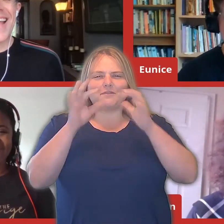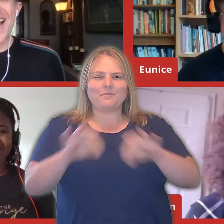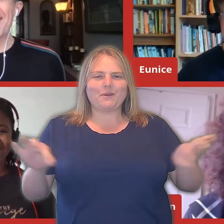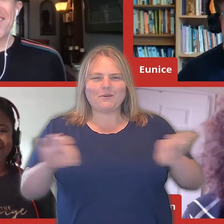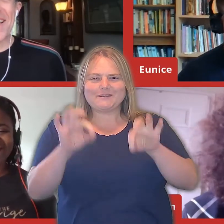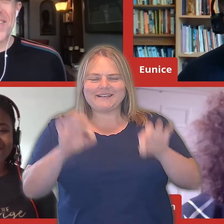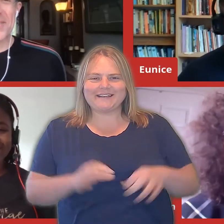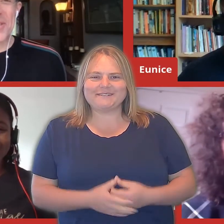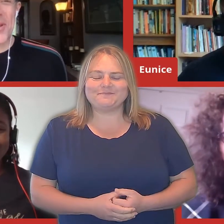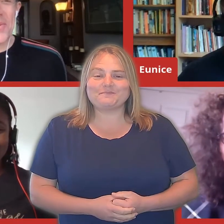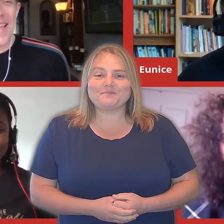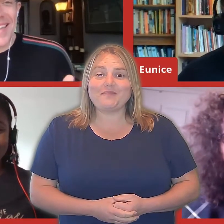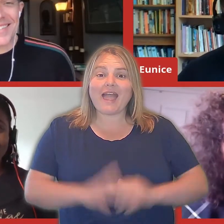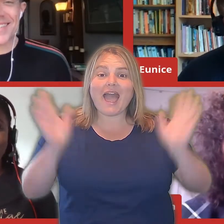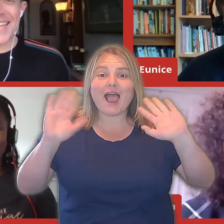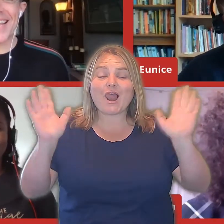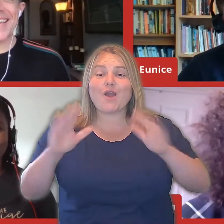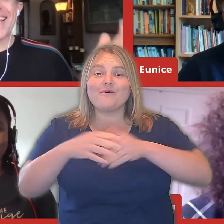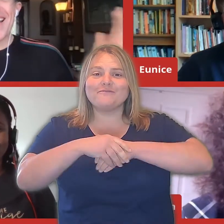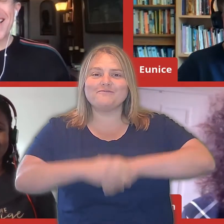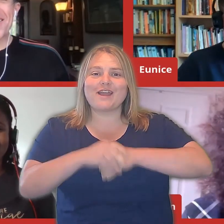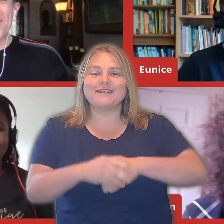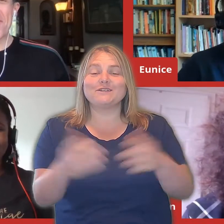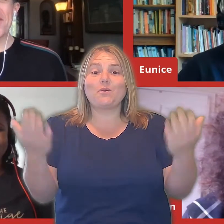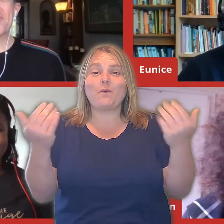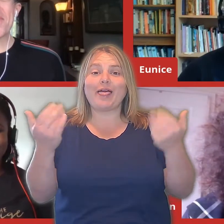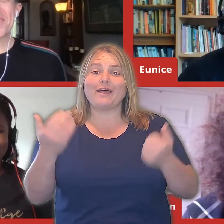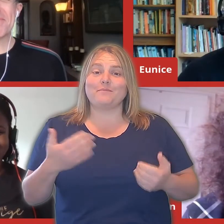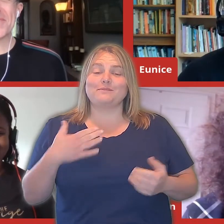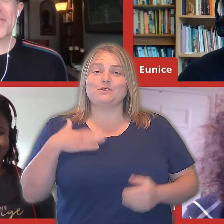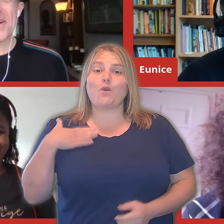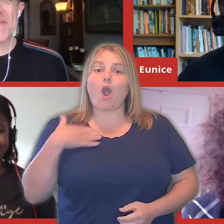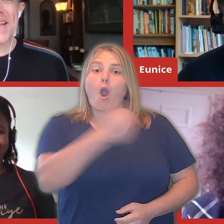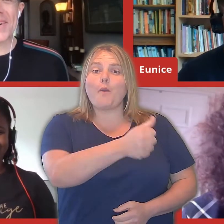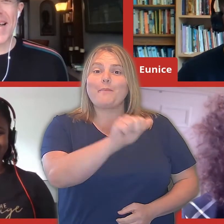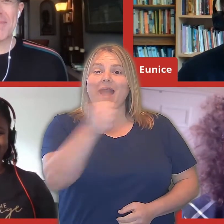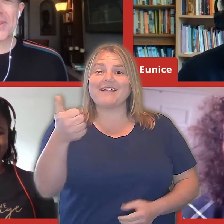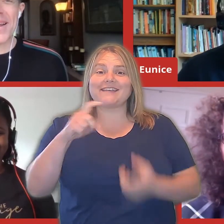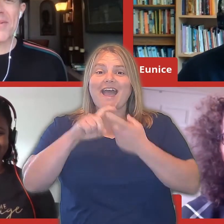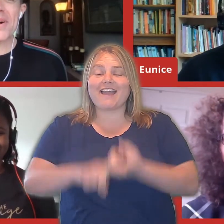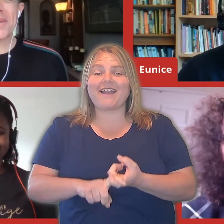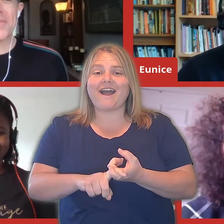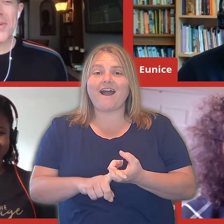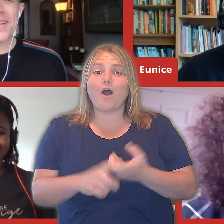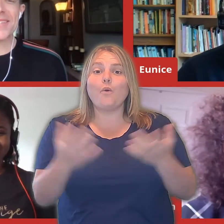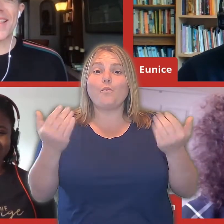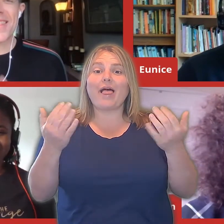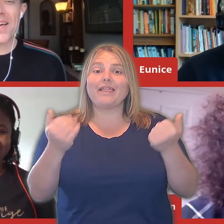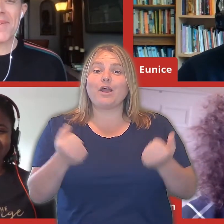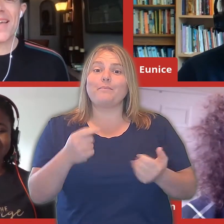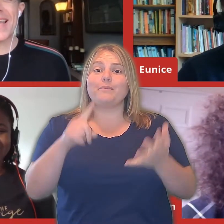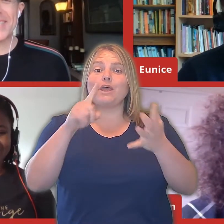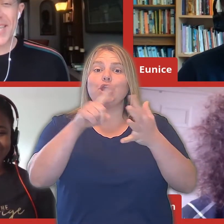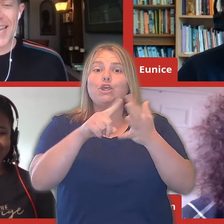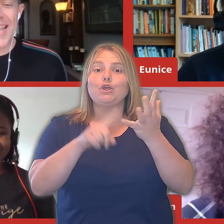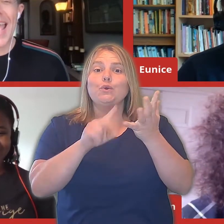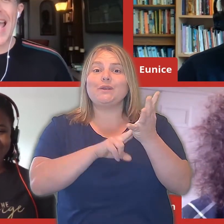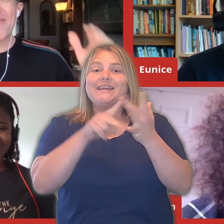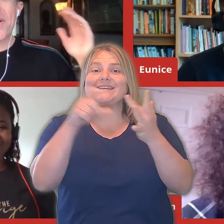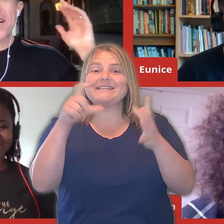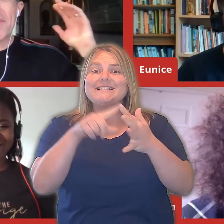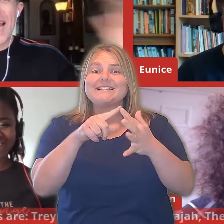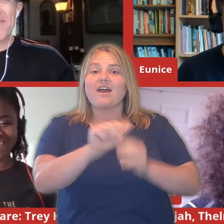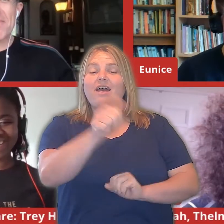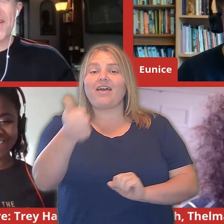I love that little tune that gets us in. Hello friends. Welcome to Hope and Anchor. I'm Trey. Welcome Eunice and Thelma and Jenny